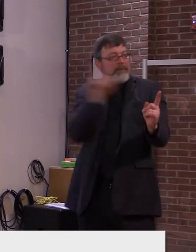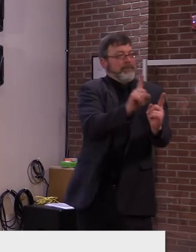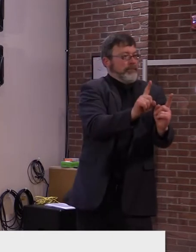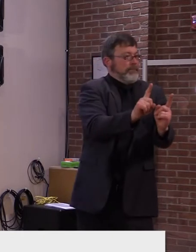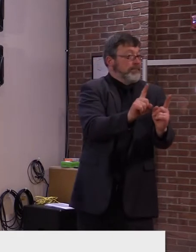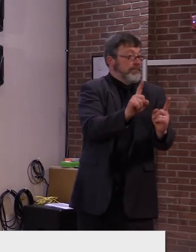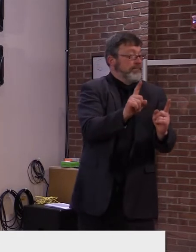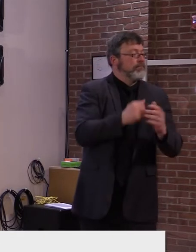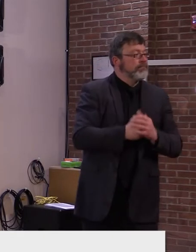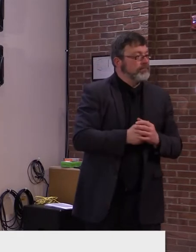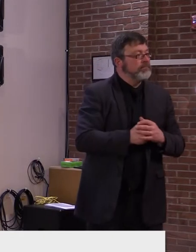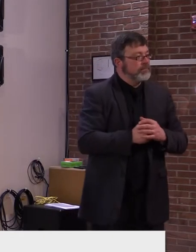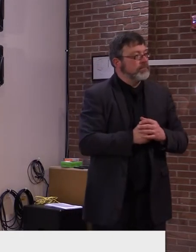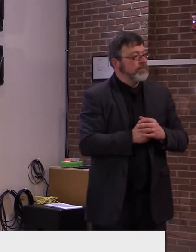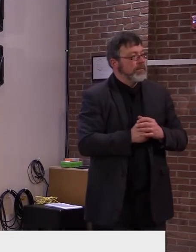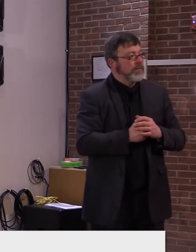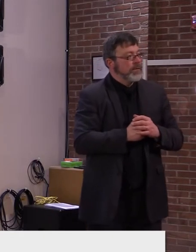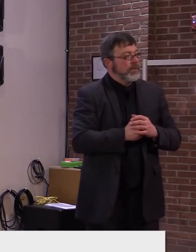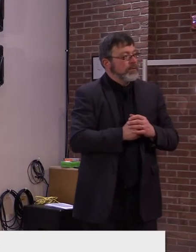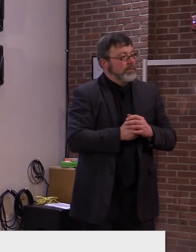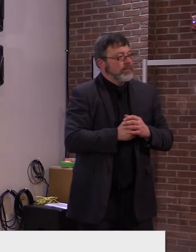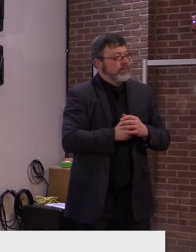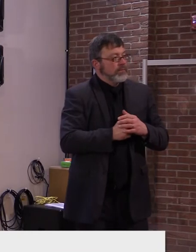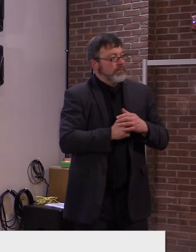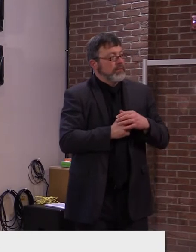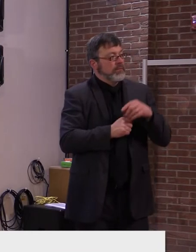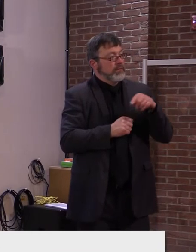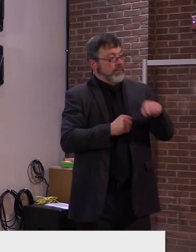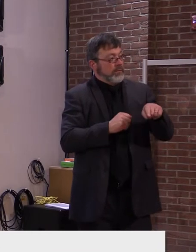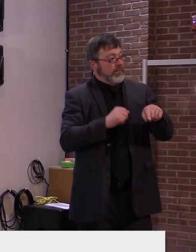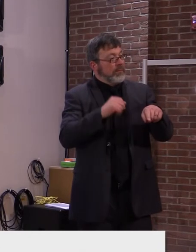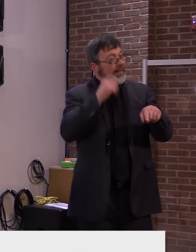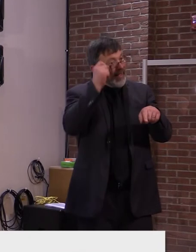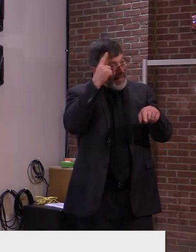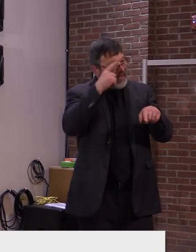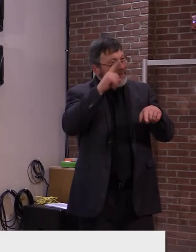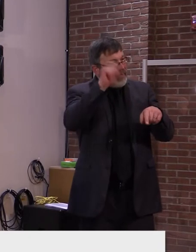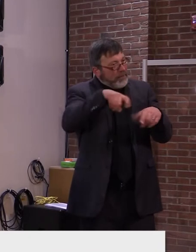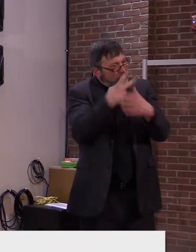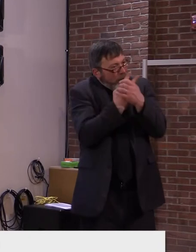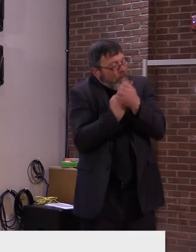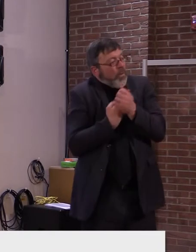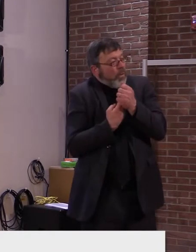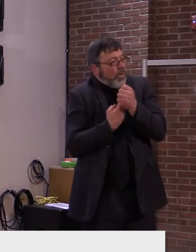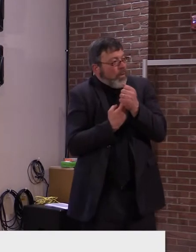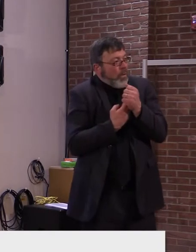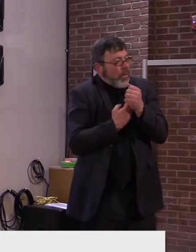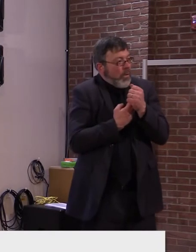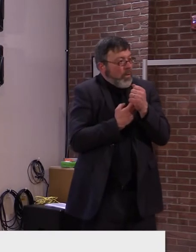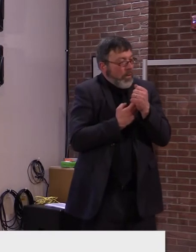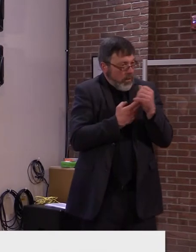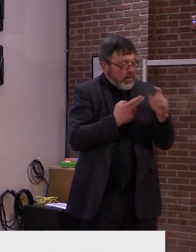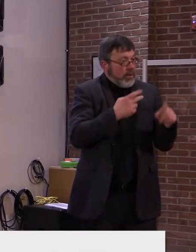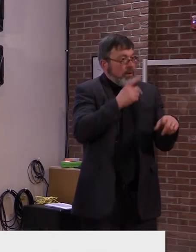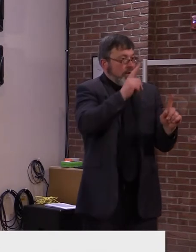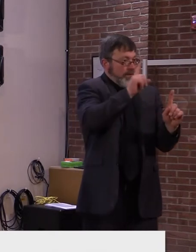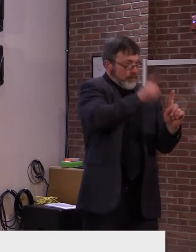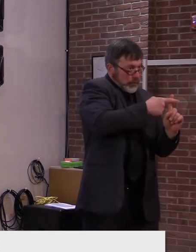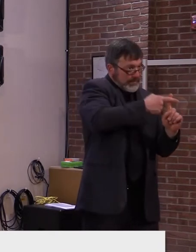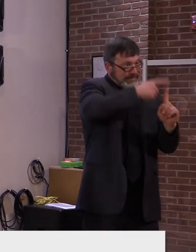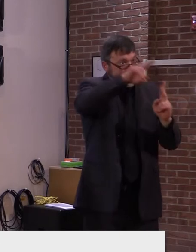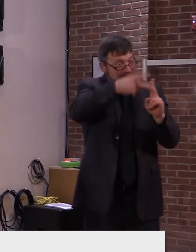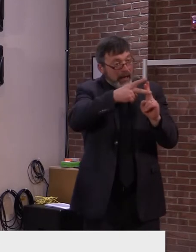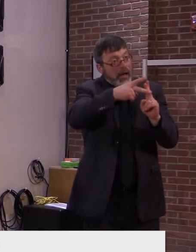weeks following receipt of one dose of a single dose vaccine. While the center for Medicare and Medicaid